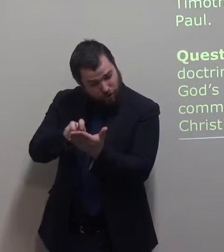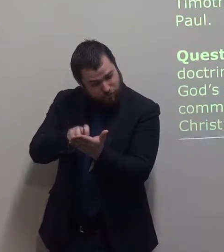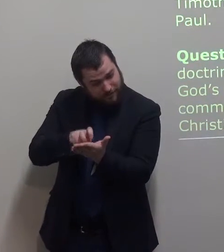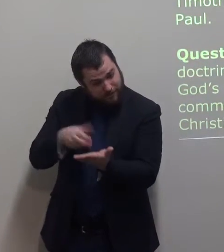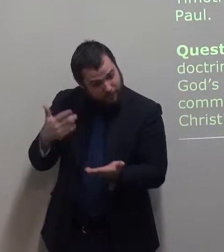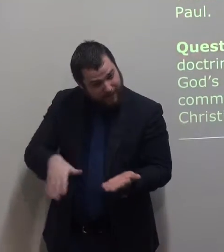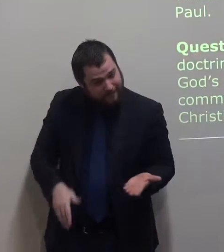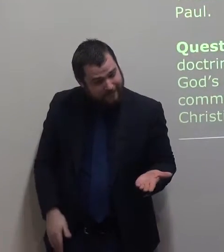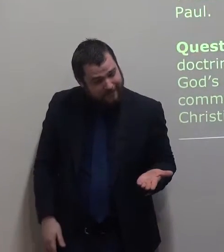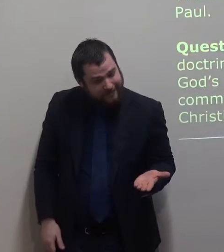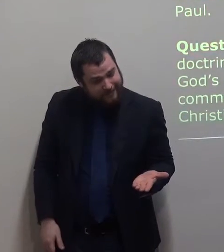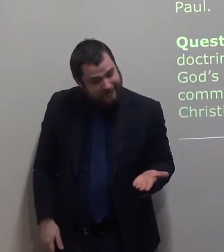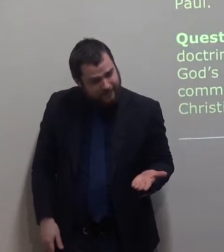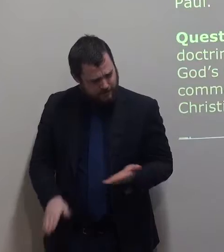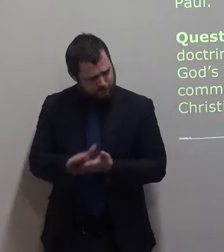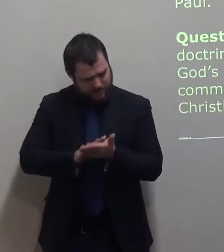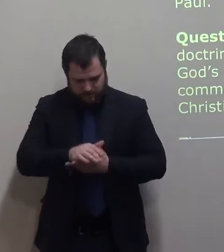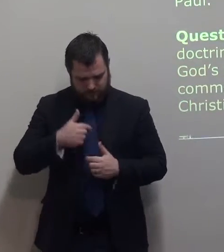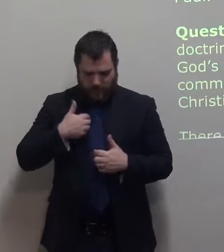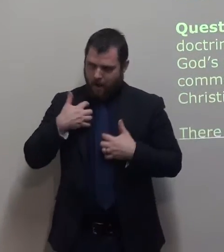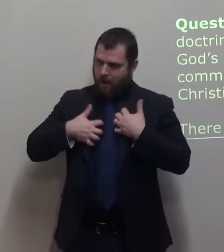Do I want to learn about plans and God's commands?